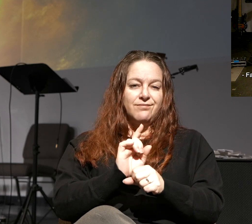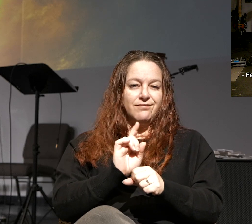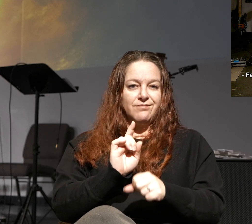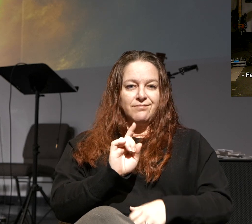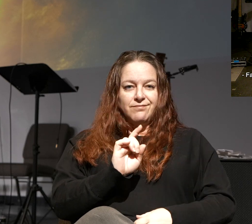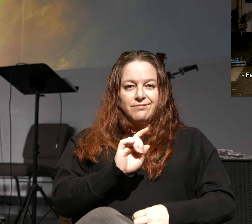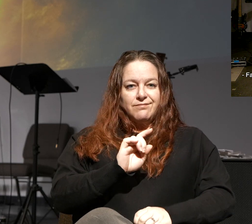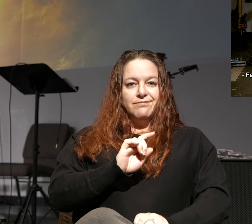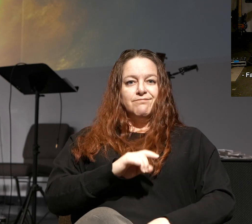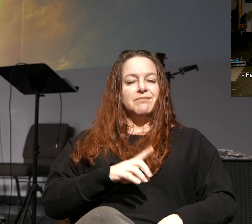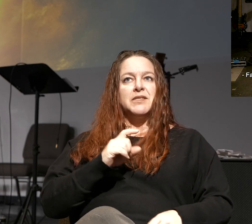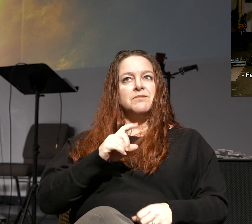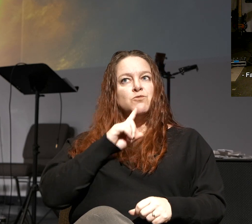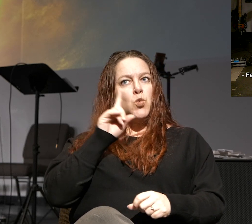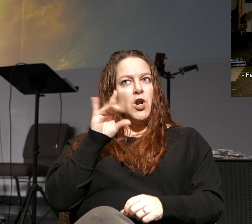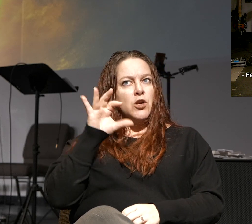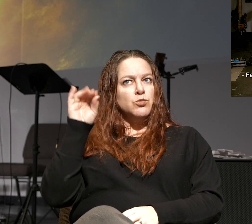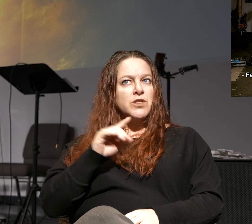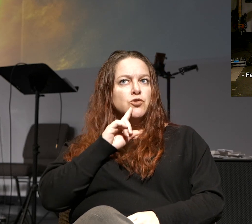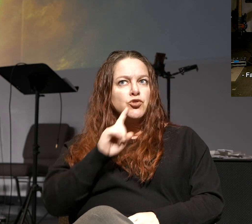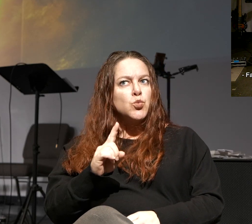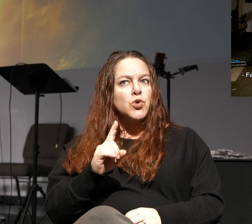They want to be absolutely sure.